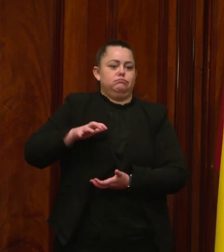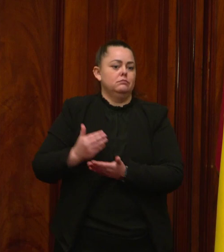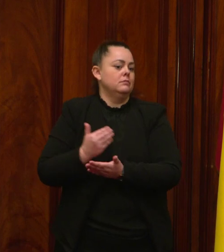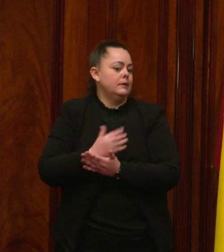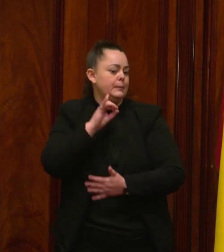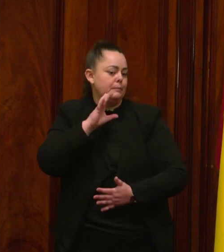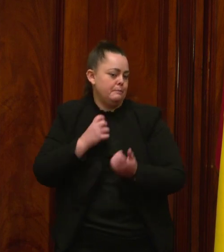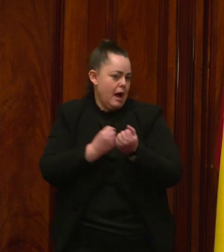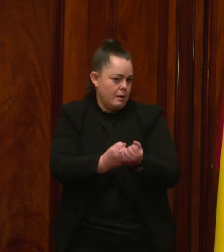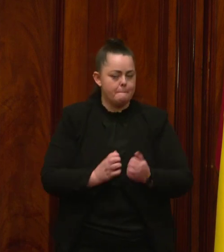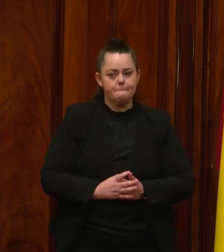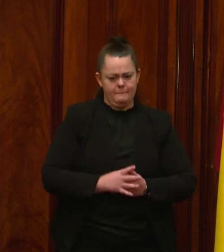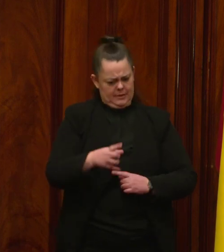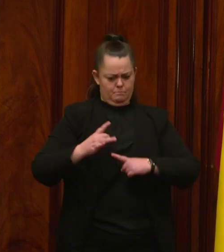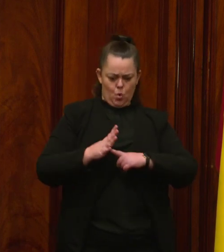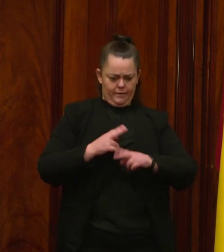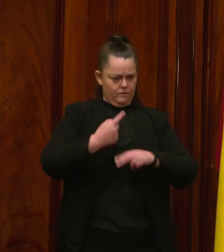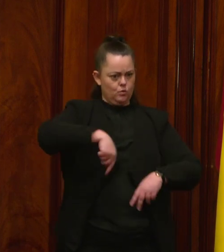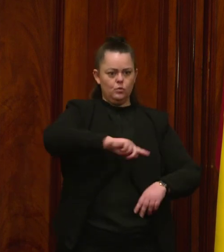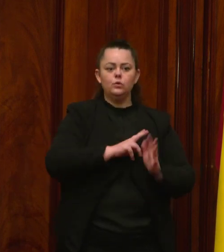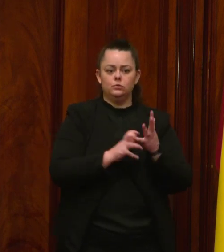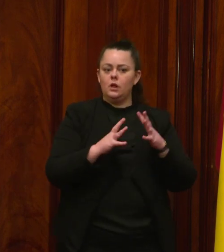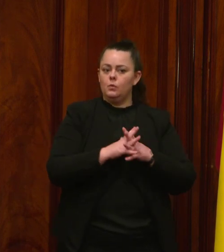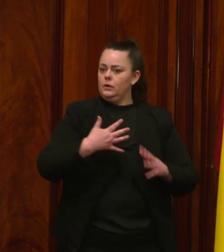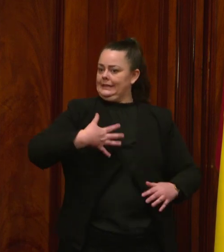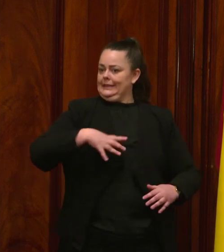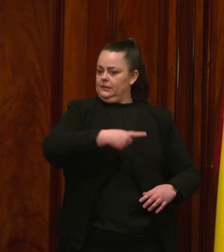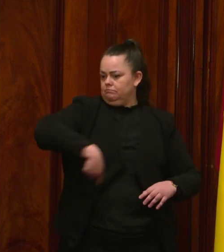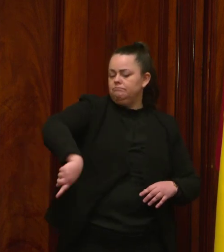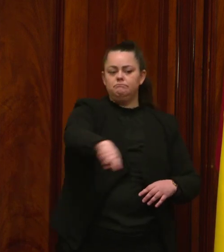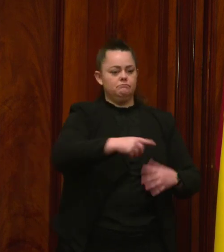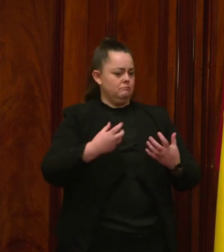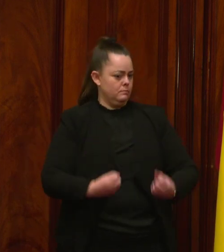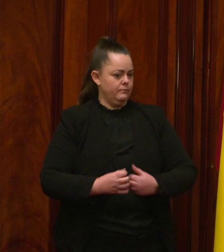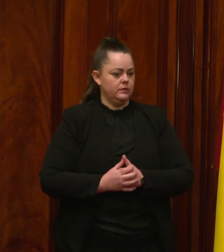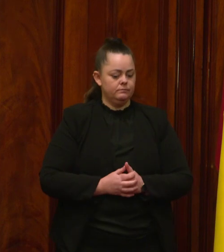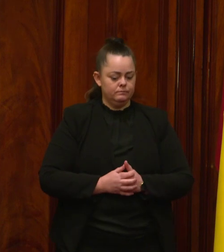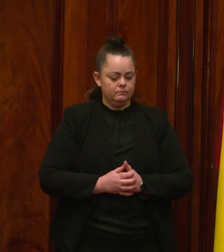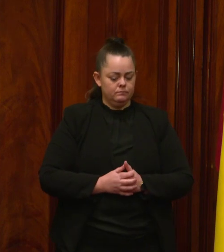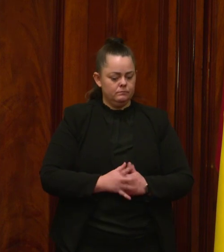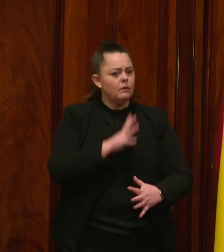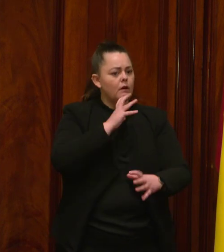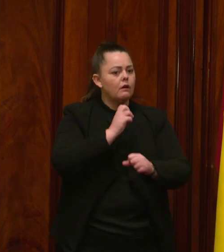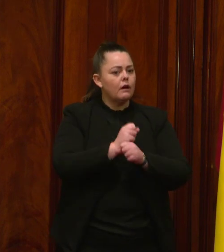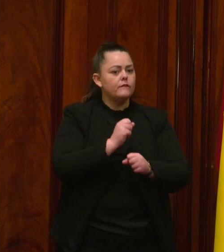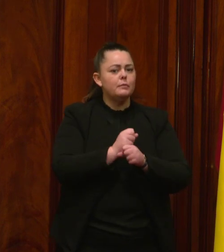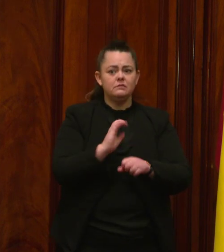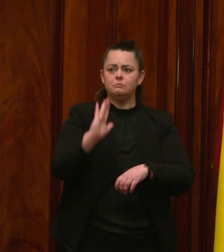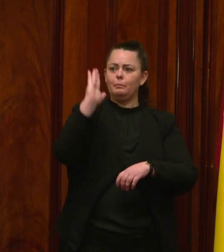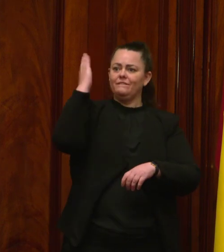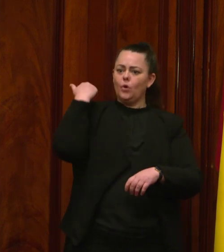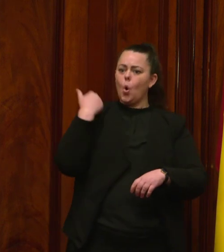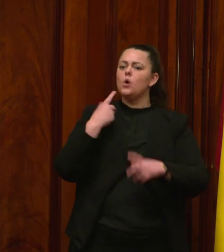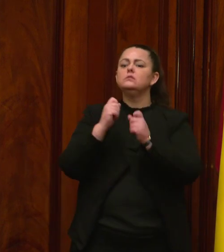needs. The government campaigned on a platform of ending the privatisation of state-owned assets.